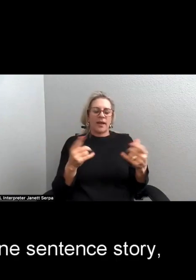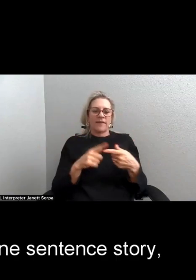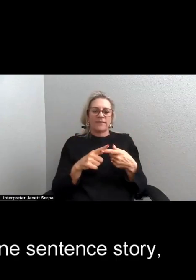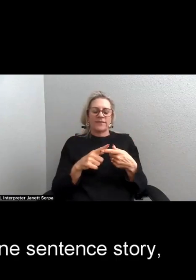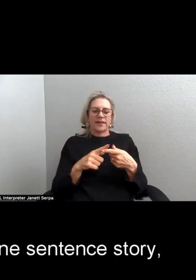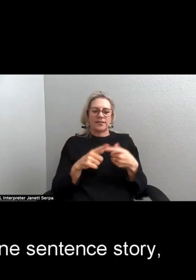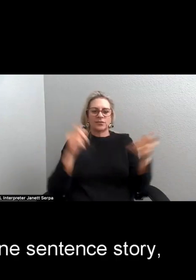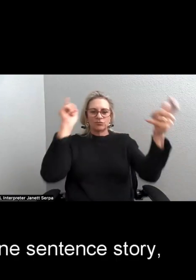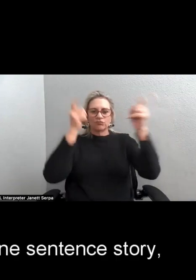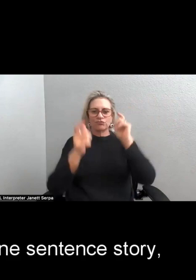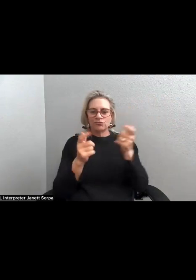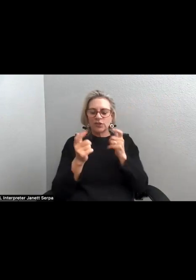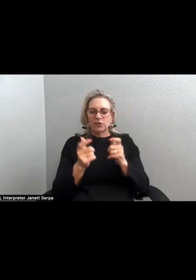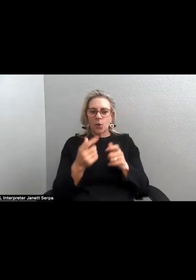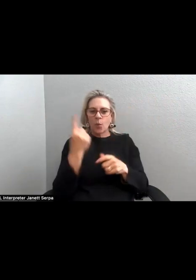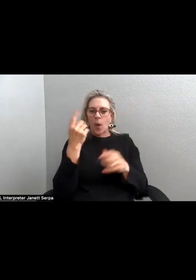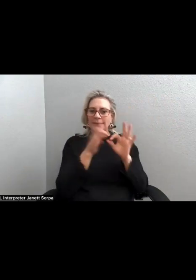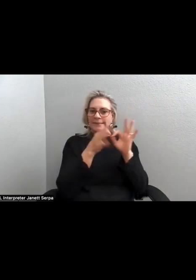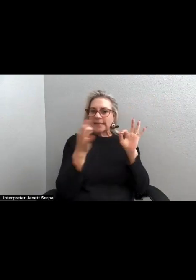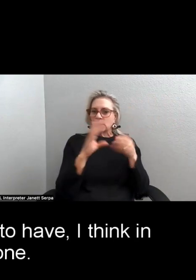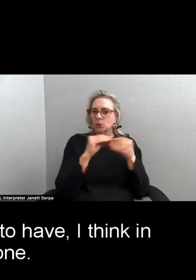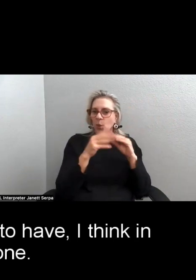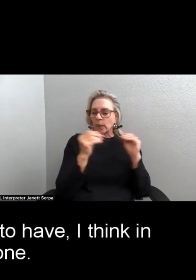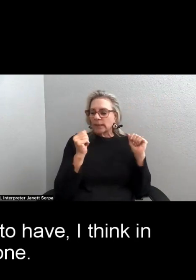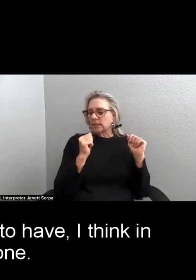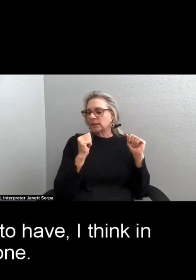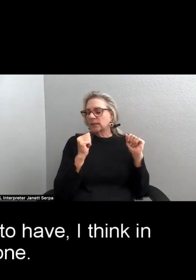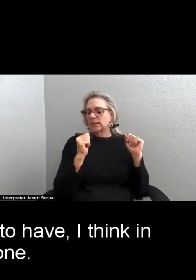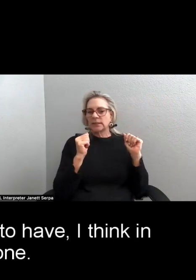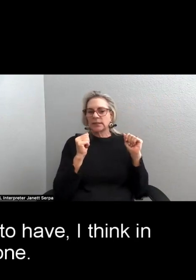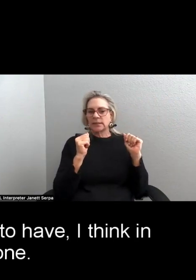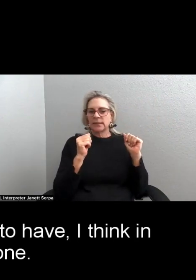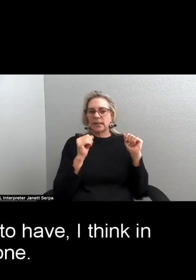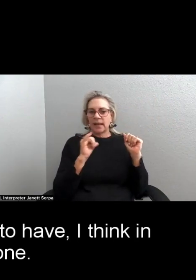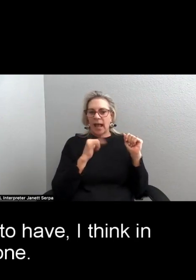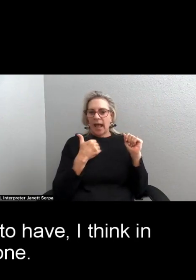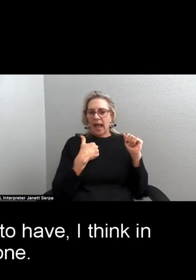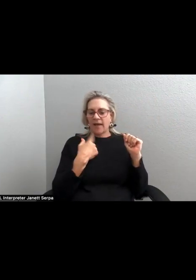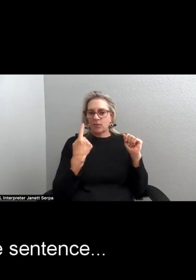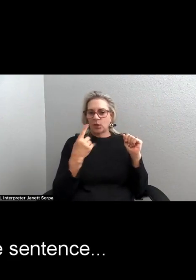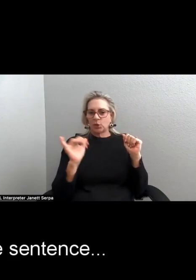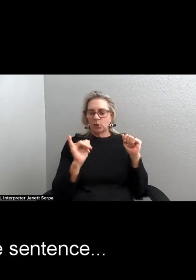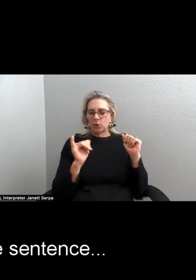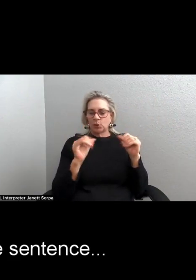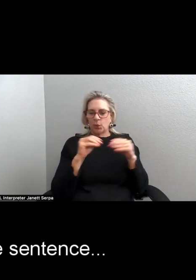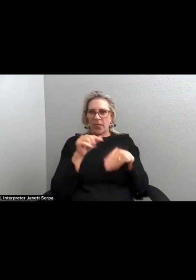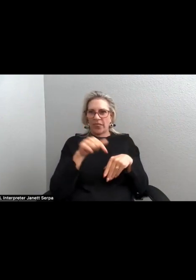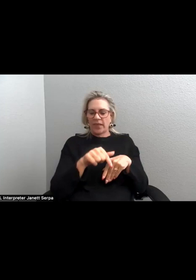like you have a one-sentence story, which I do happen to have in this one.